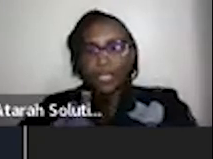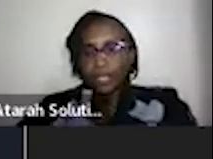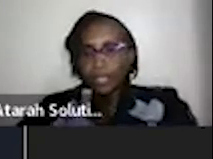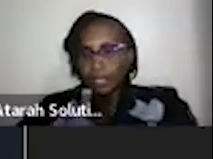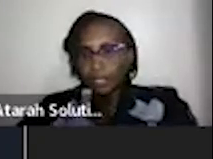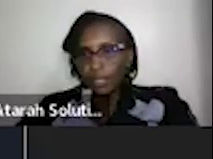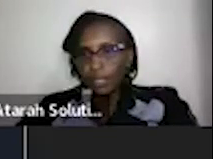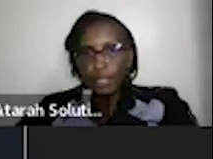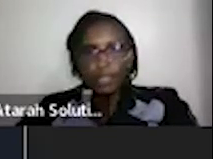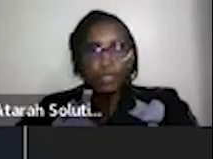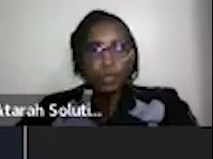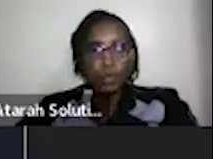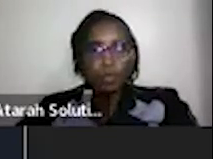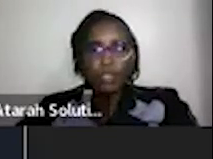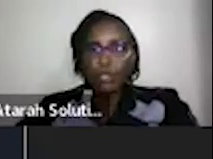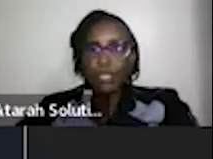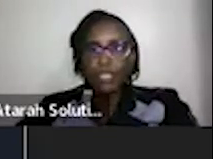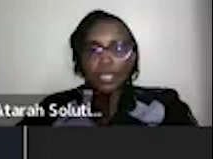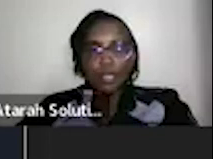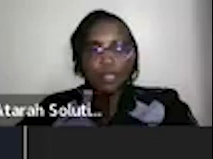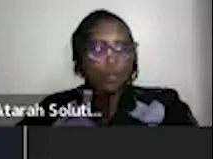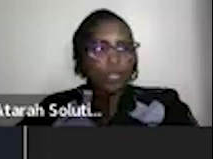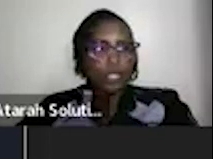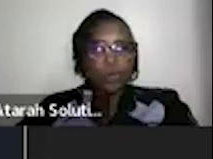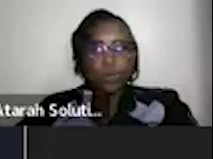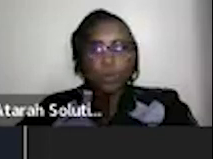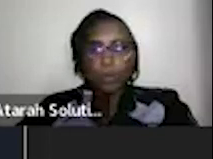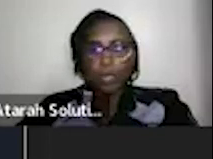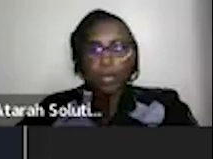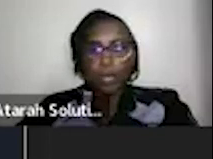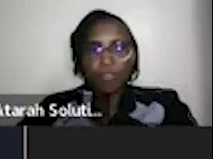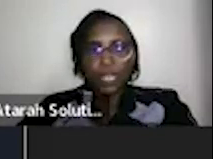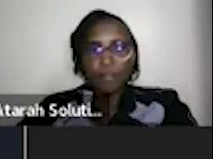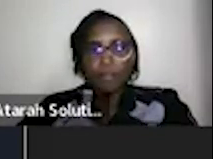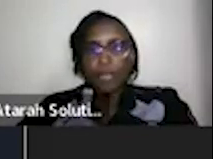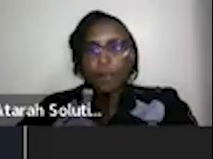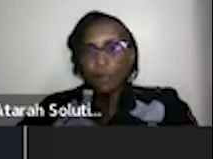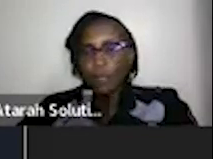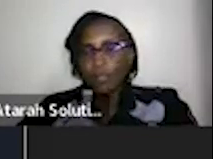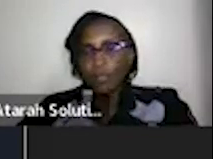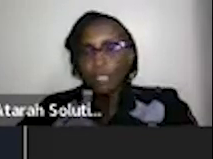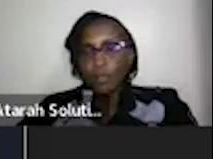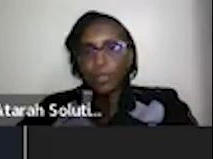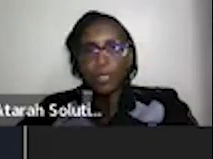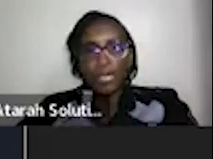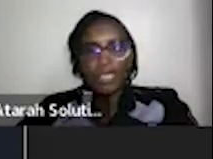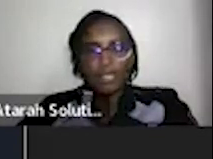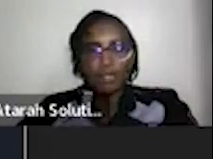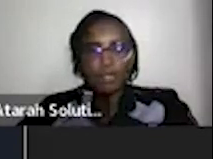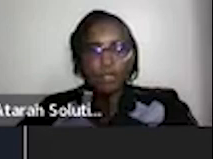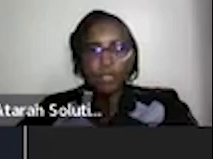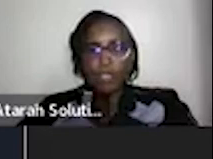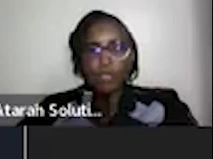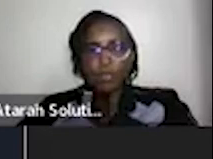channel uh so make sure that don't worry it will be uploaded by friday however we were live on facebook on